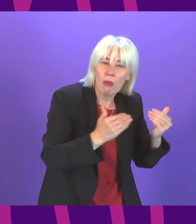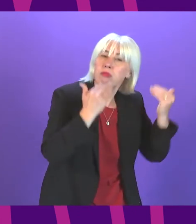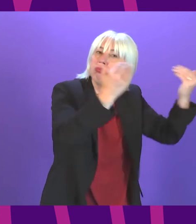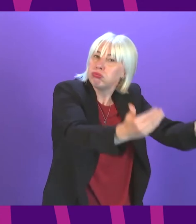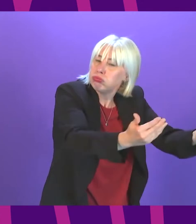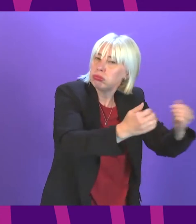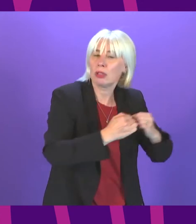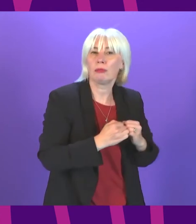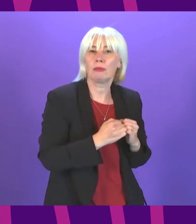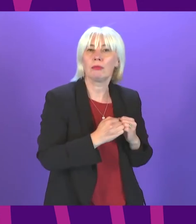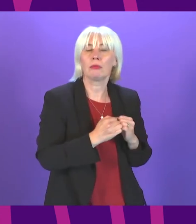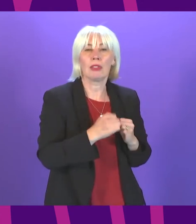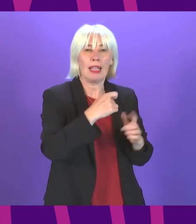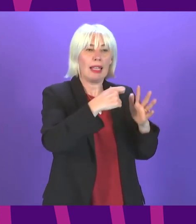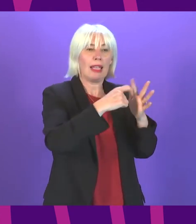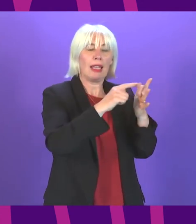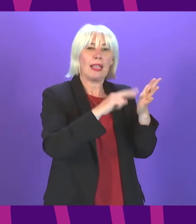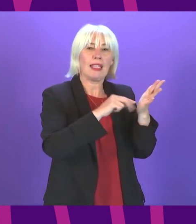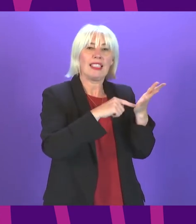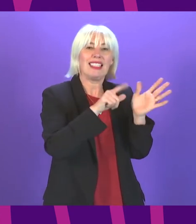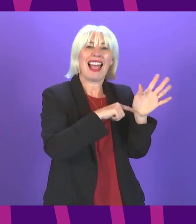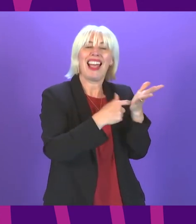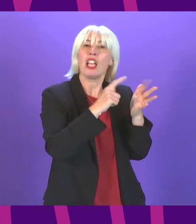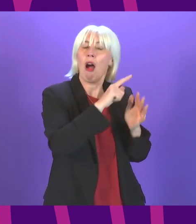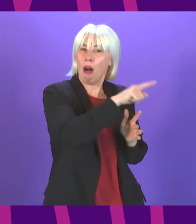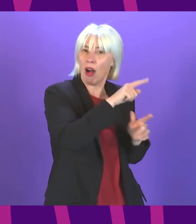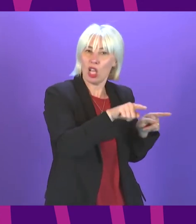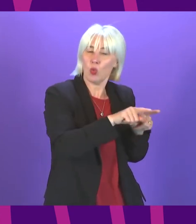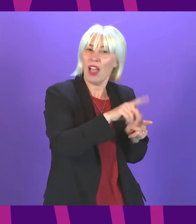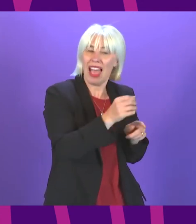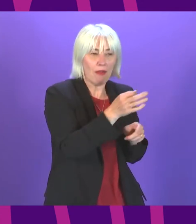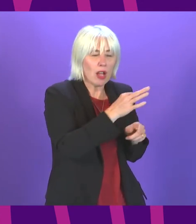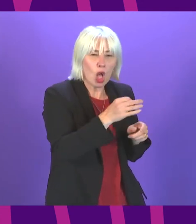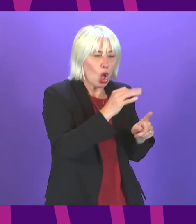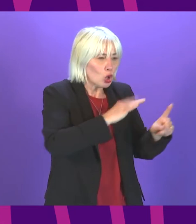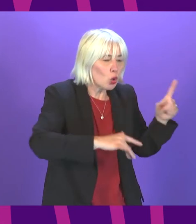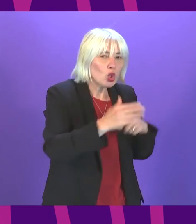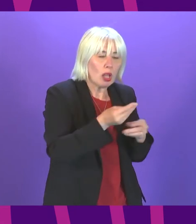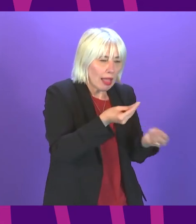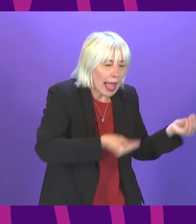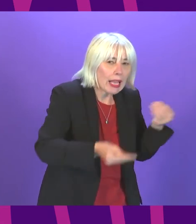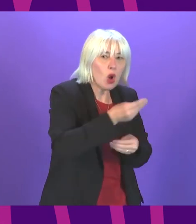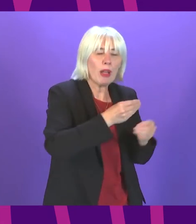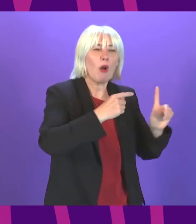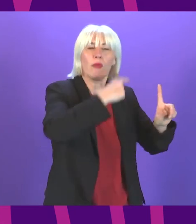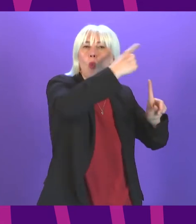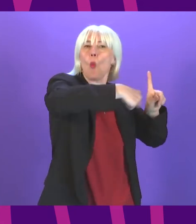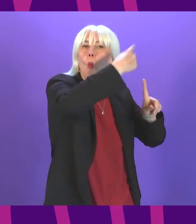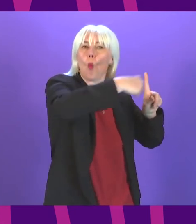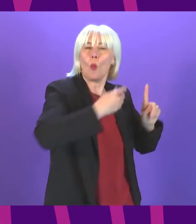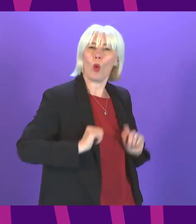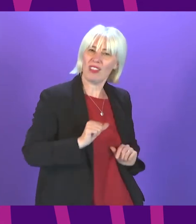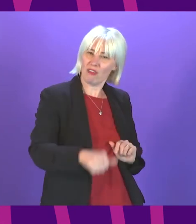while in Kintyre East Kintyre Renewable Energy Group are highlighting the socio-economic implications of wind farms and